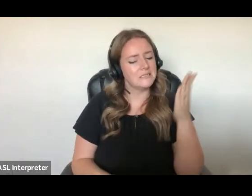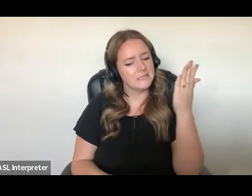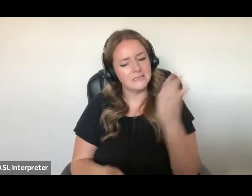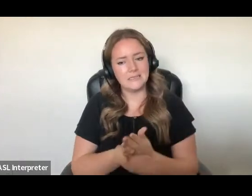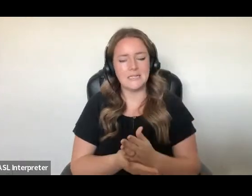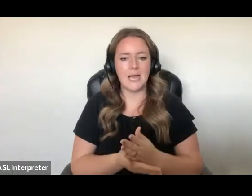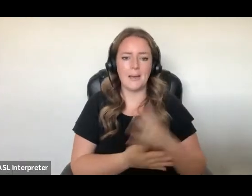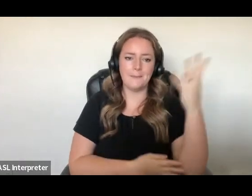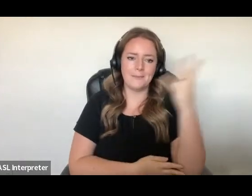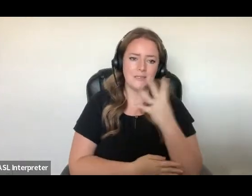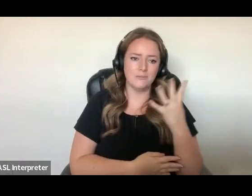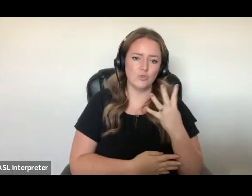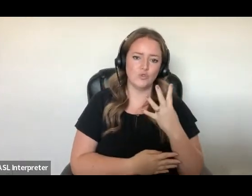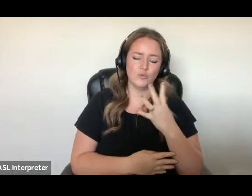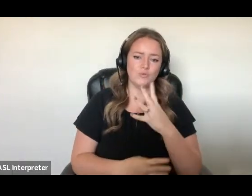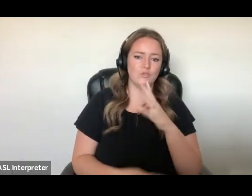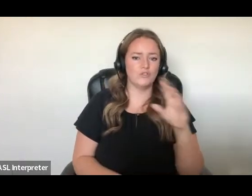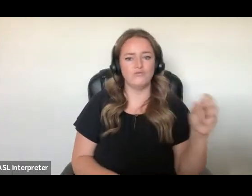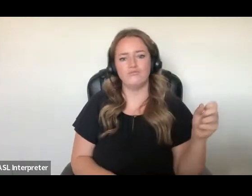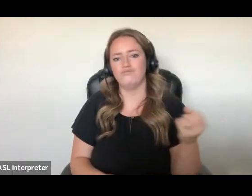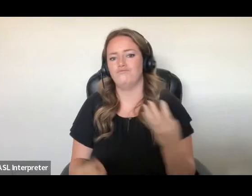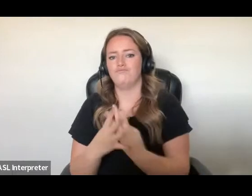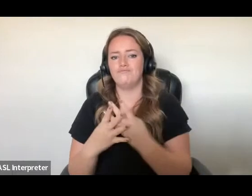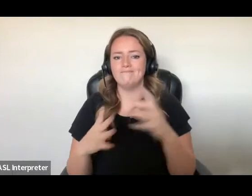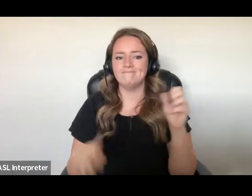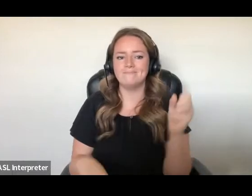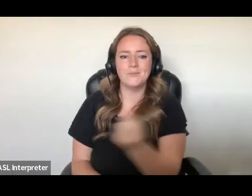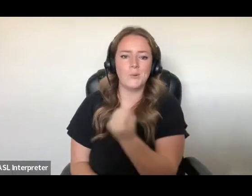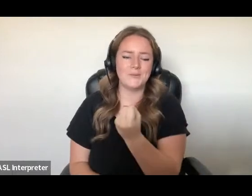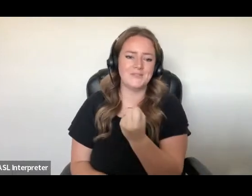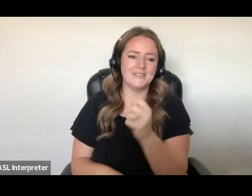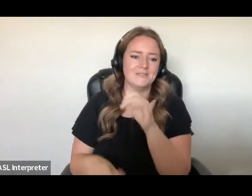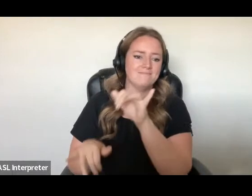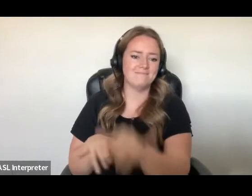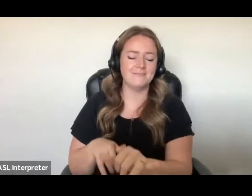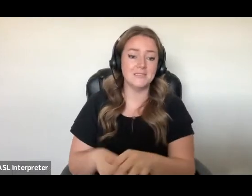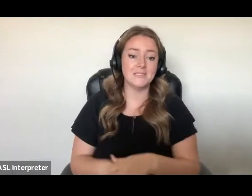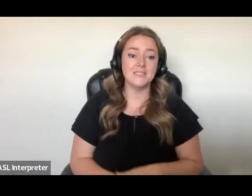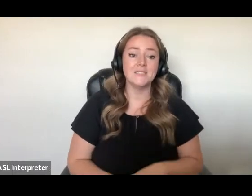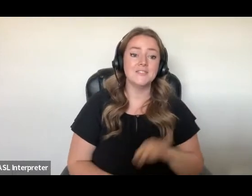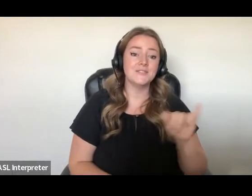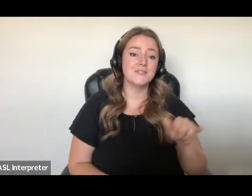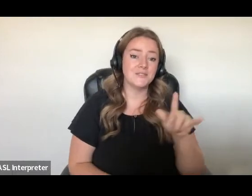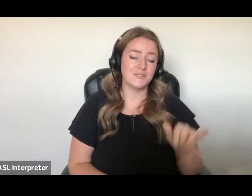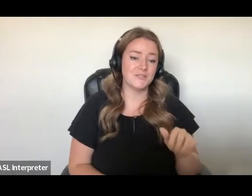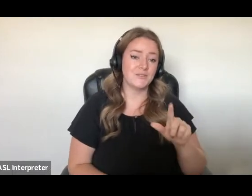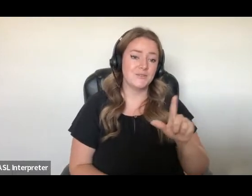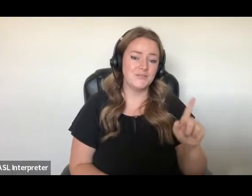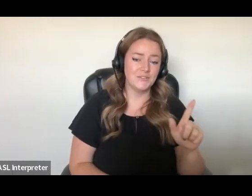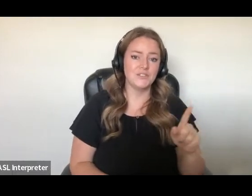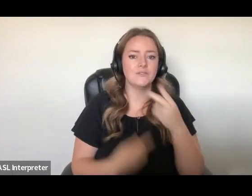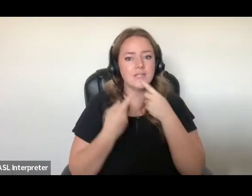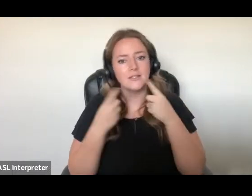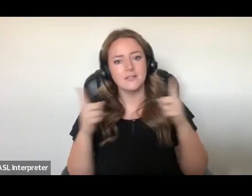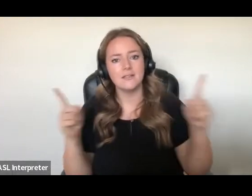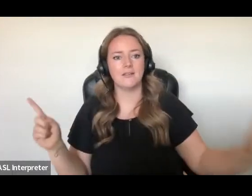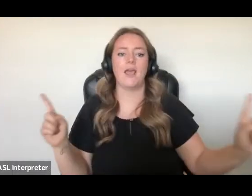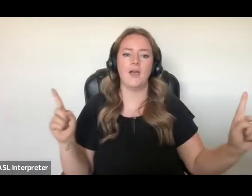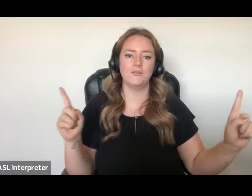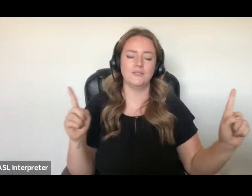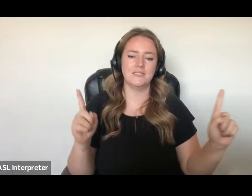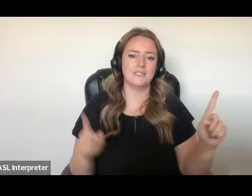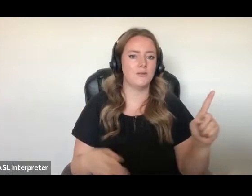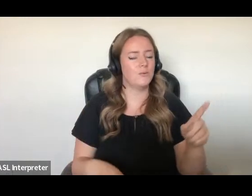Canada. Thursday, July 21st, the Ministry of Public Safety and Solicitor General in BC announced its decision to